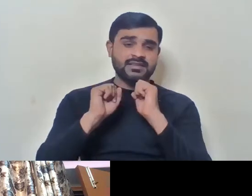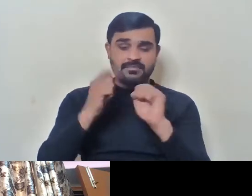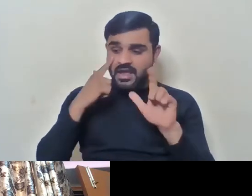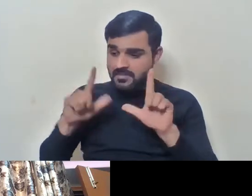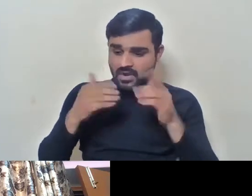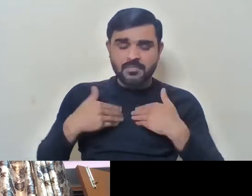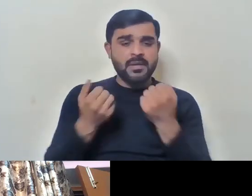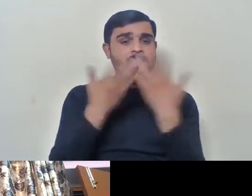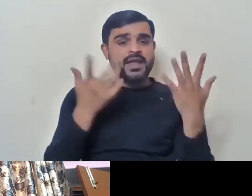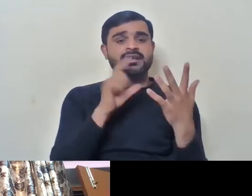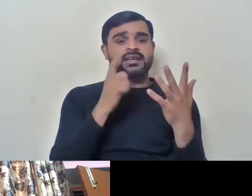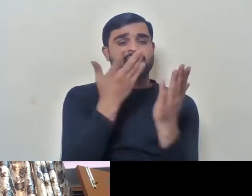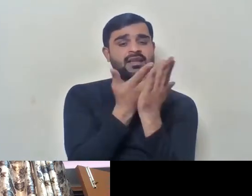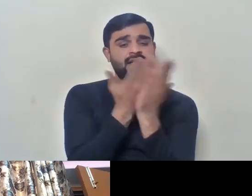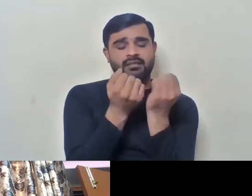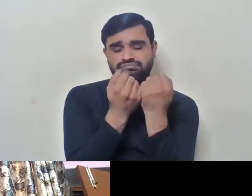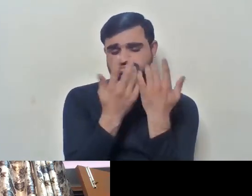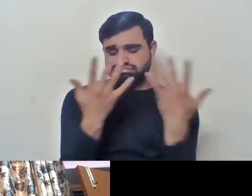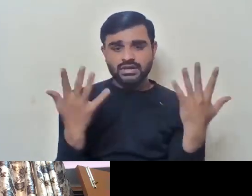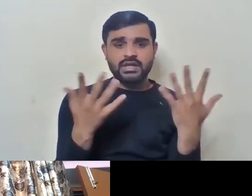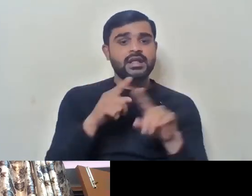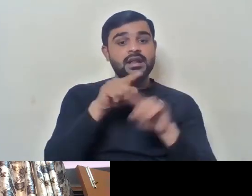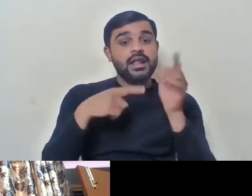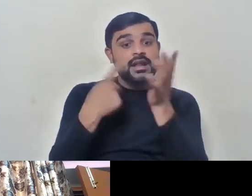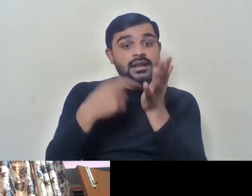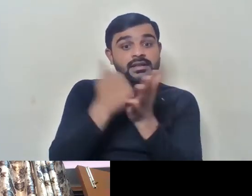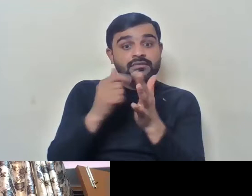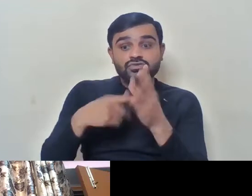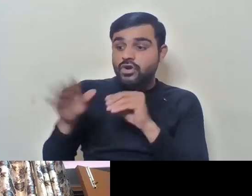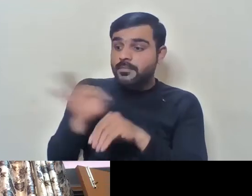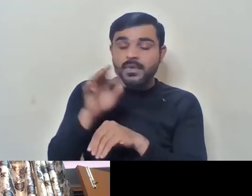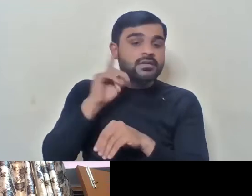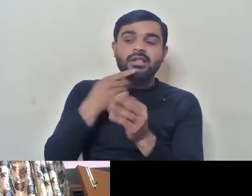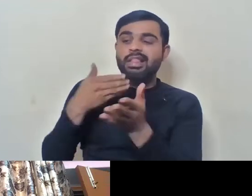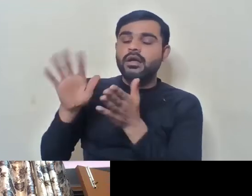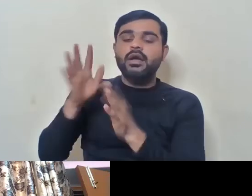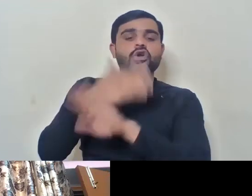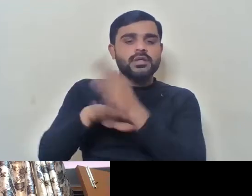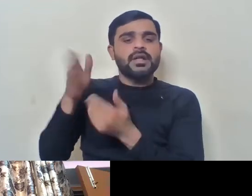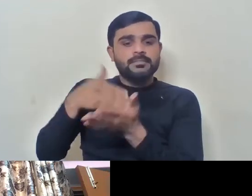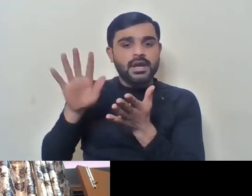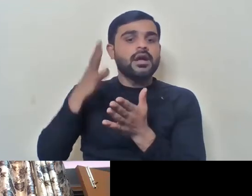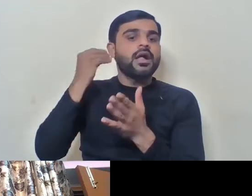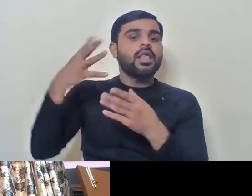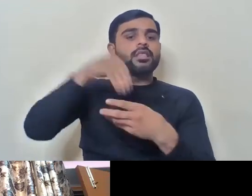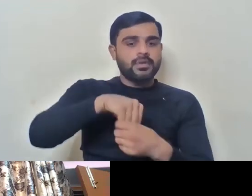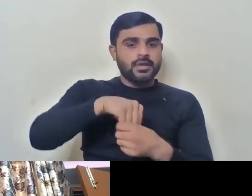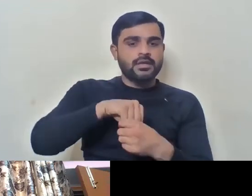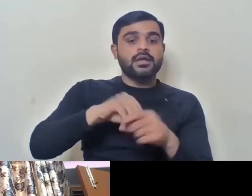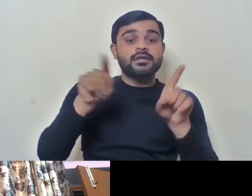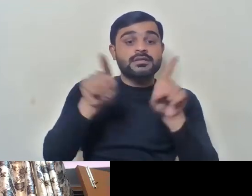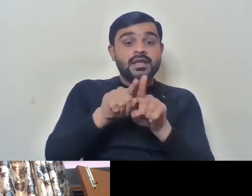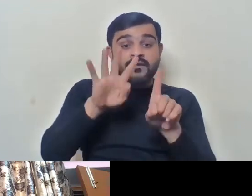We have many cases like that. And they get the reservation and the jobs. But the issue of 40%